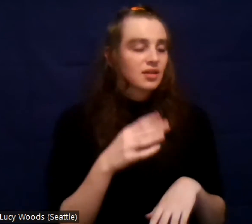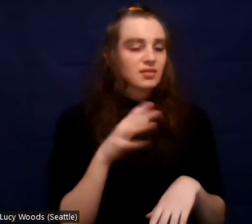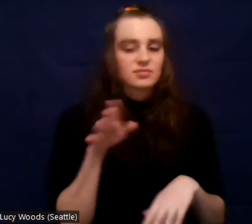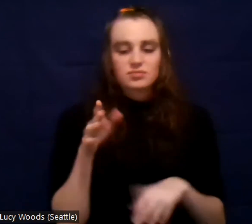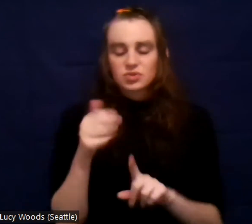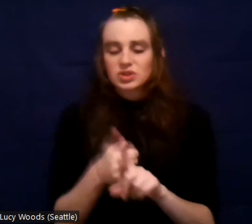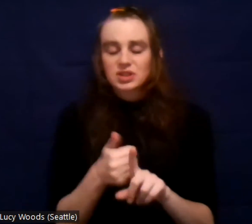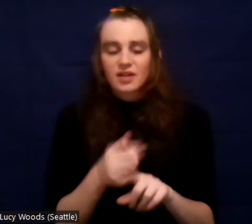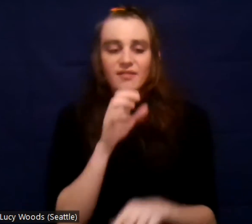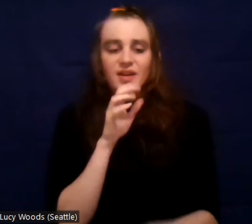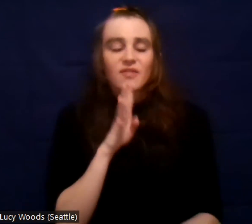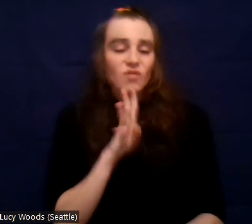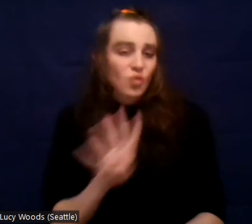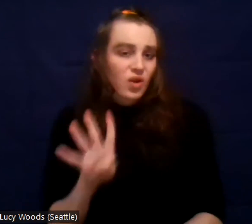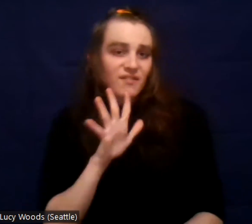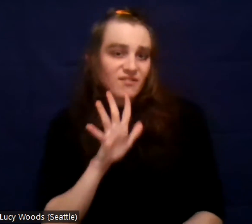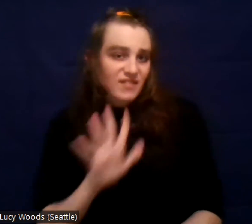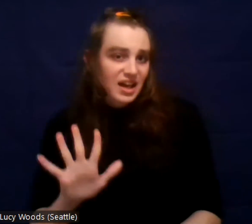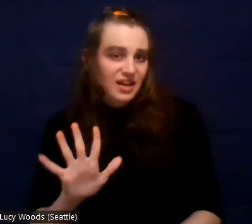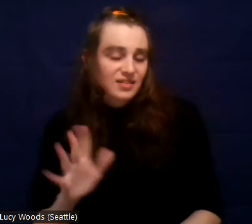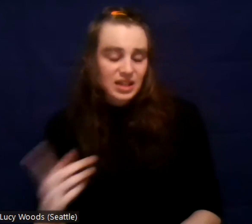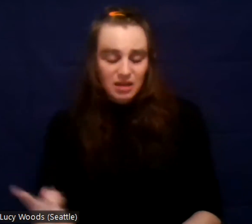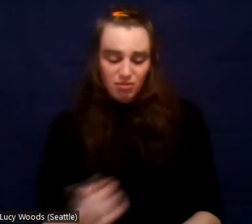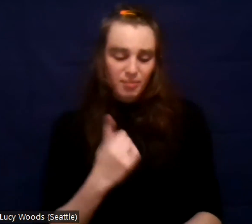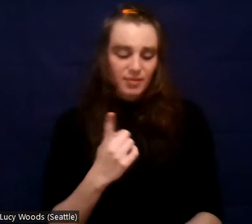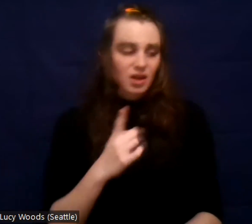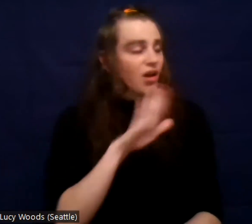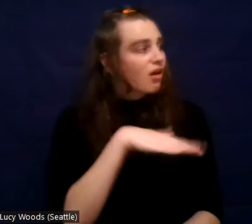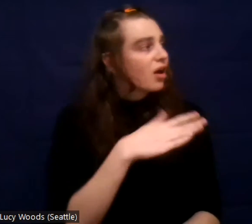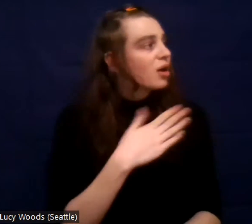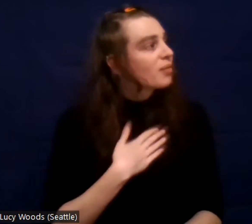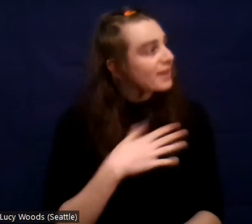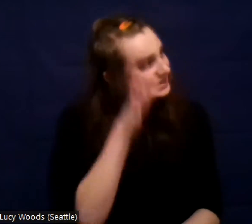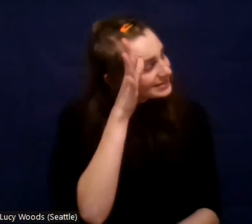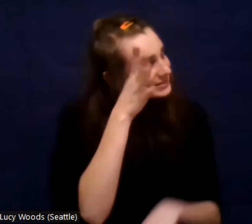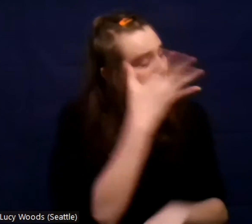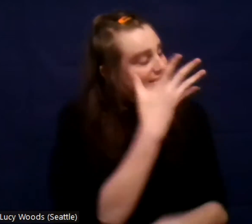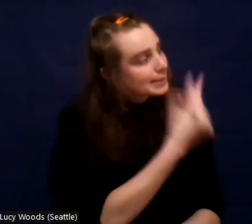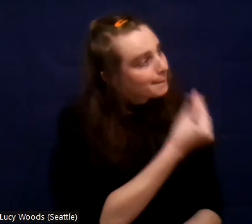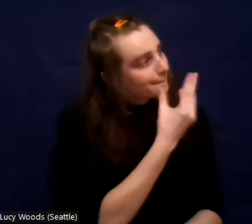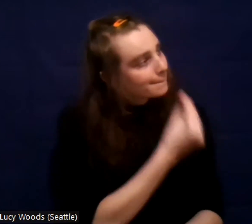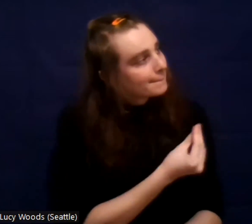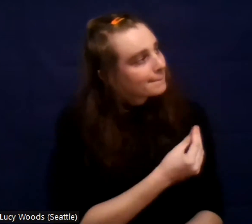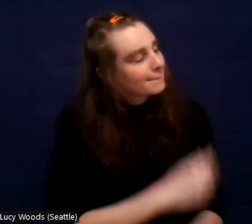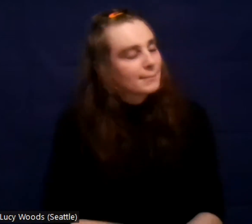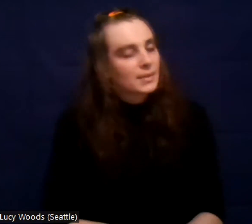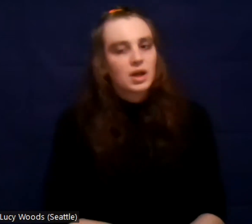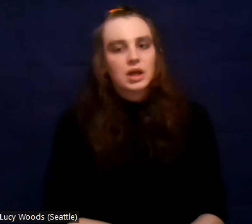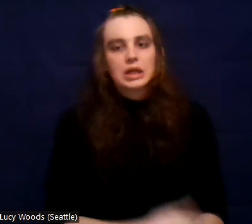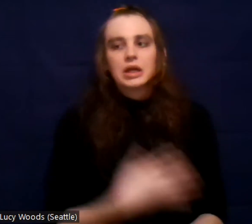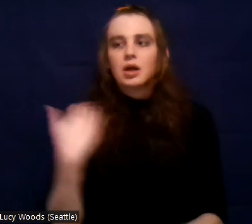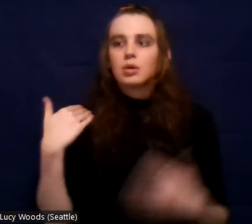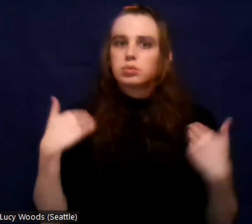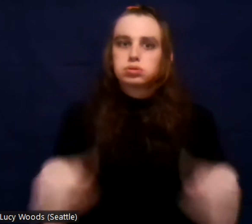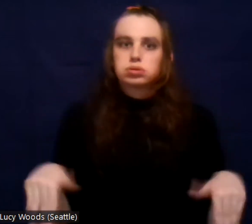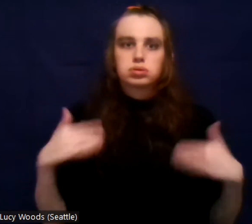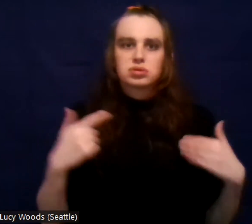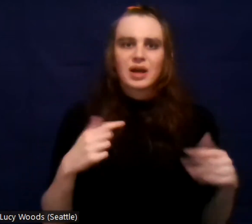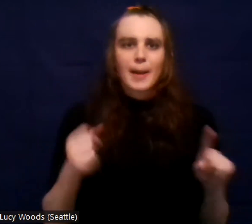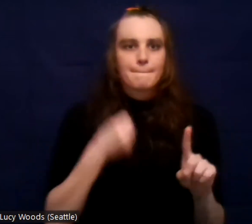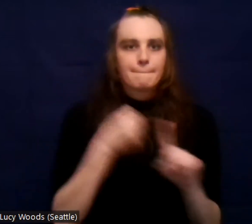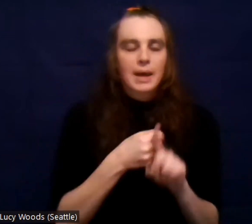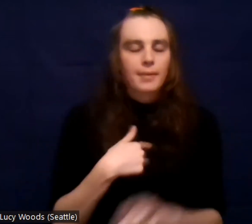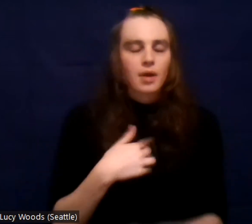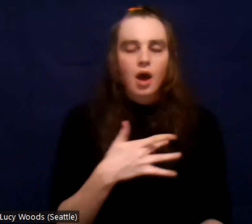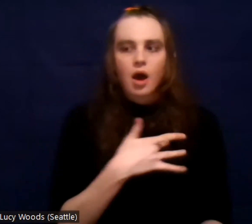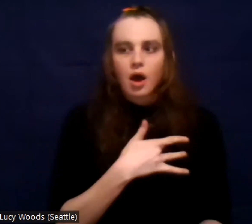it didn't really register to her. And it hit me like a ton of bricks. I had just recently had my son. And I realized in